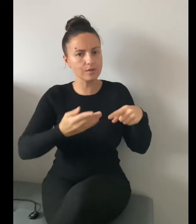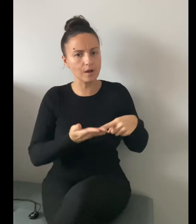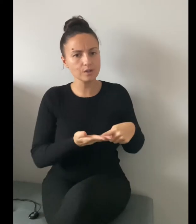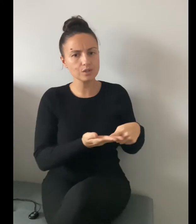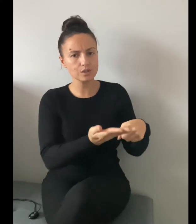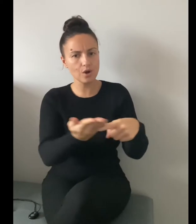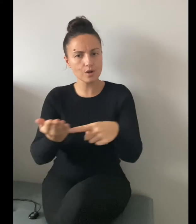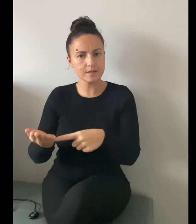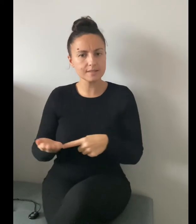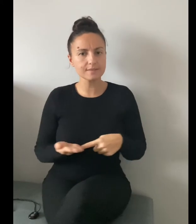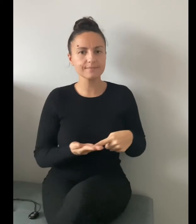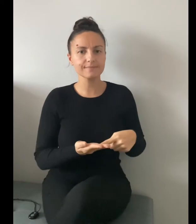toys?